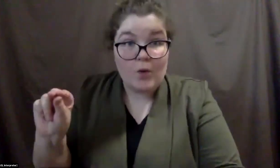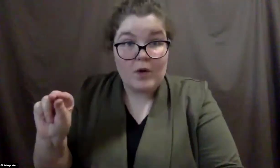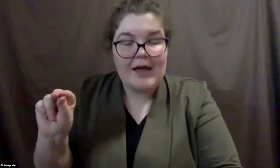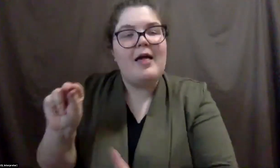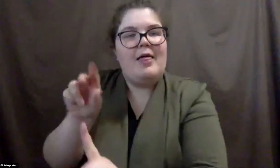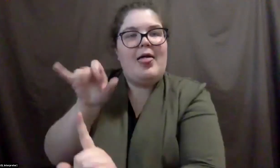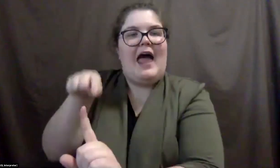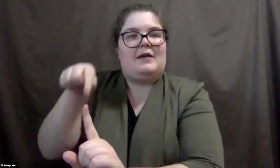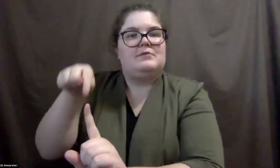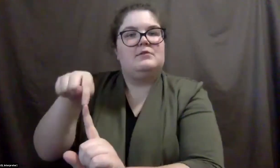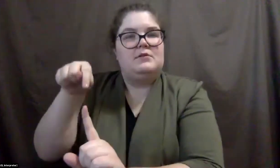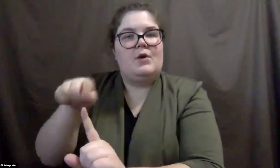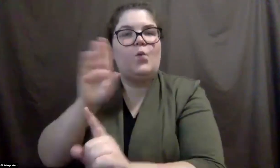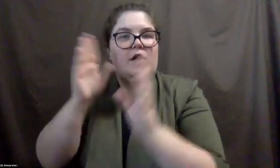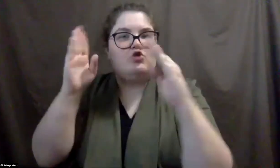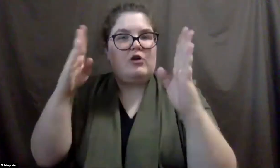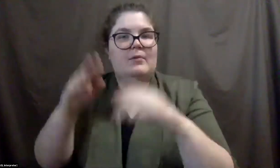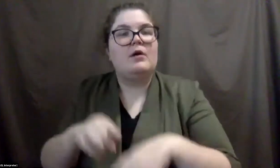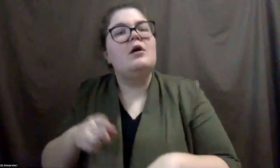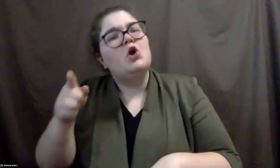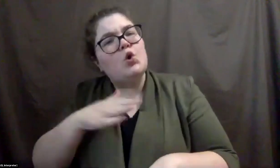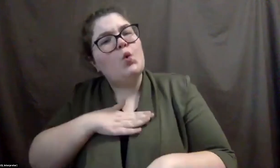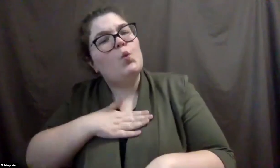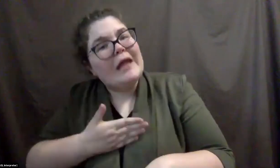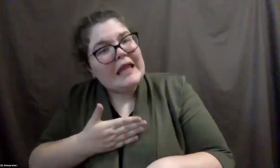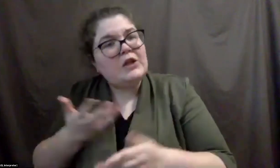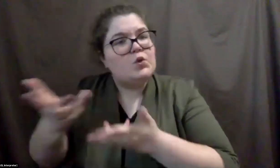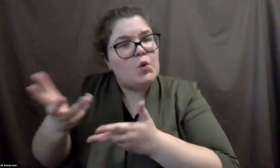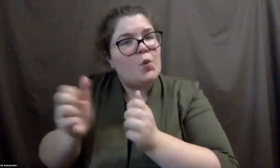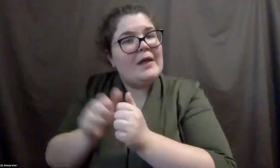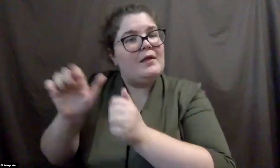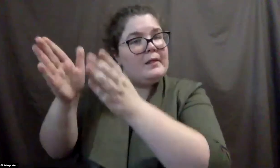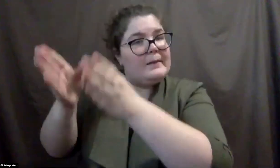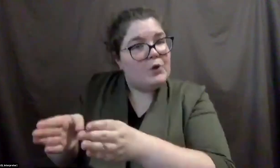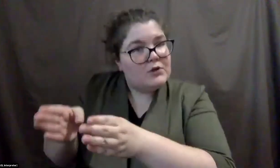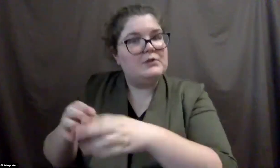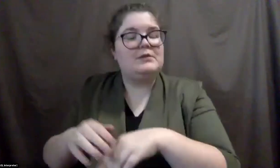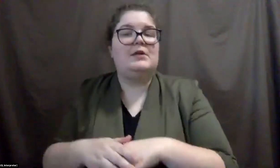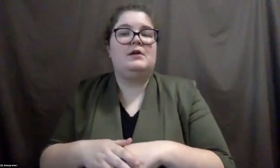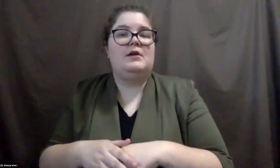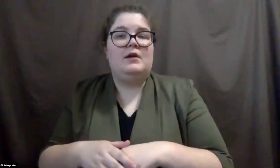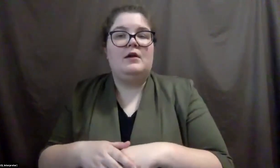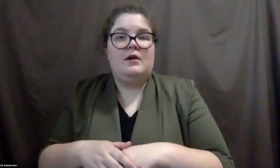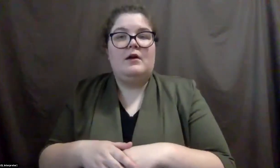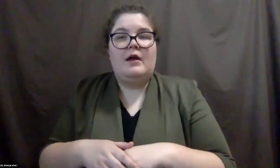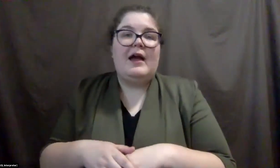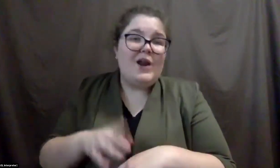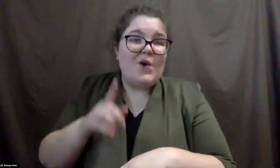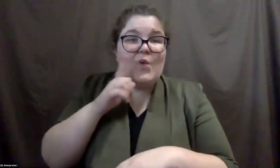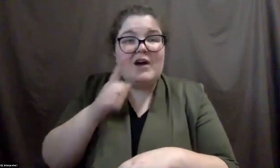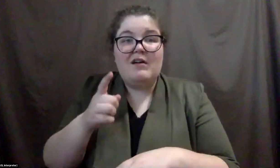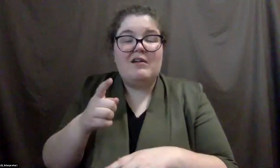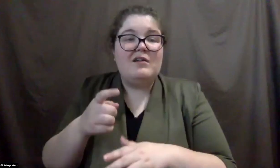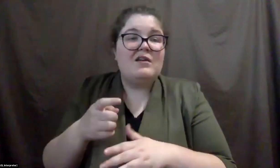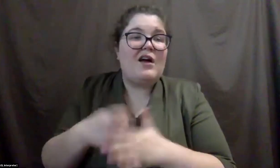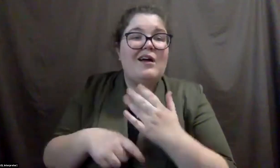you're going to maybe be in trouble. But if you're willing to work with this person, you know, and it costs a couple hundred dollars to hire an